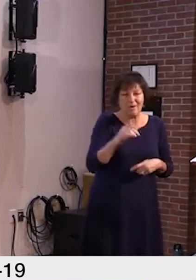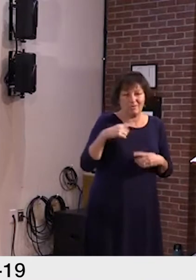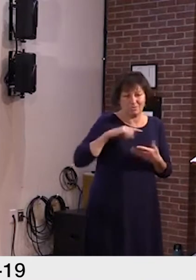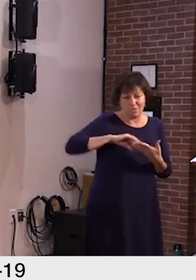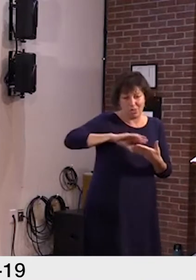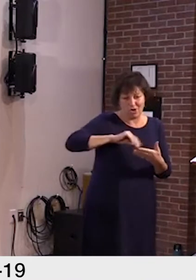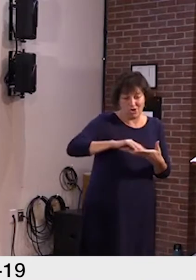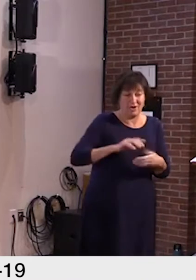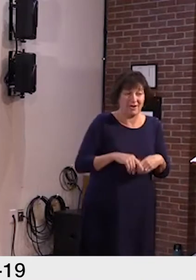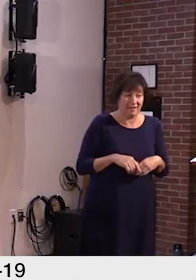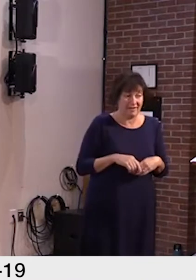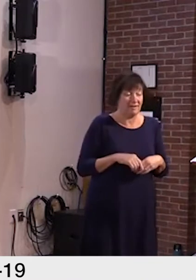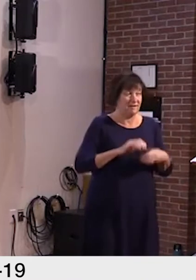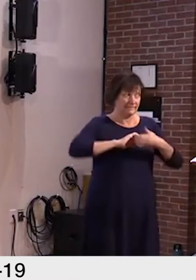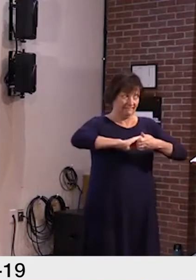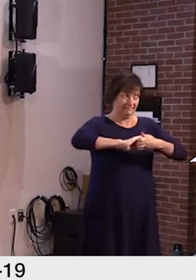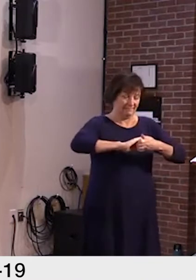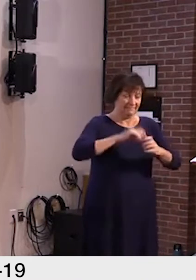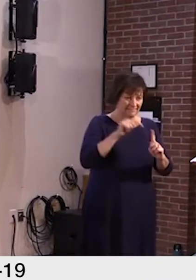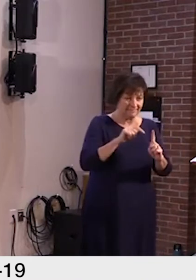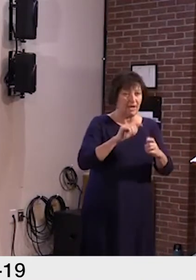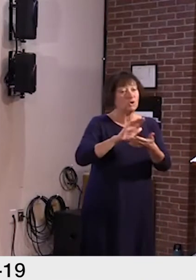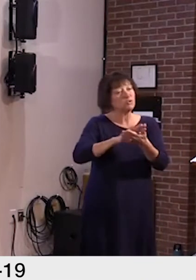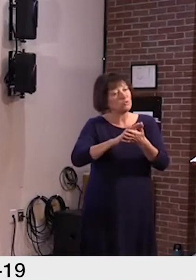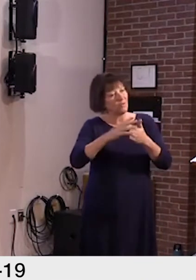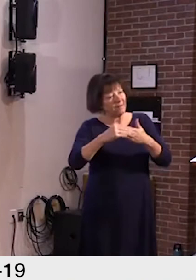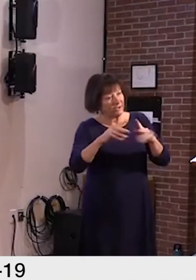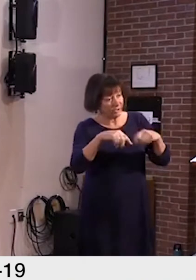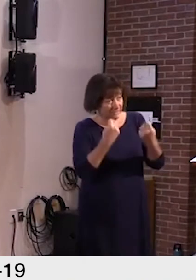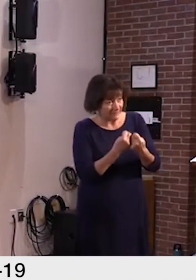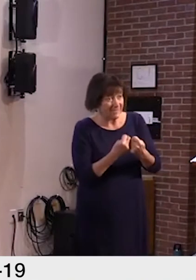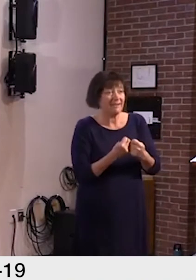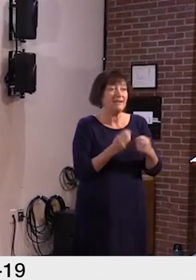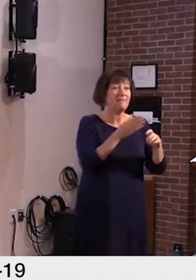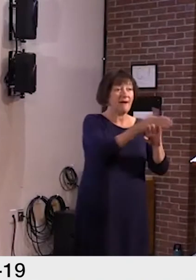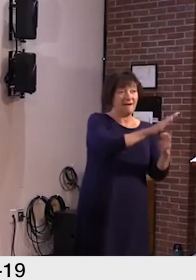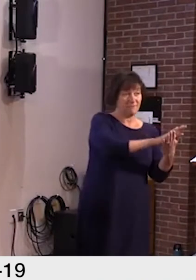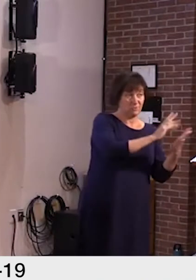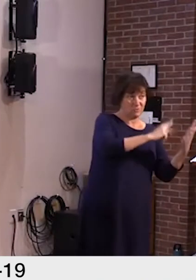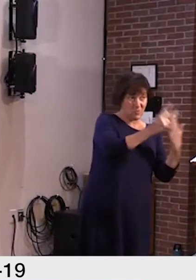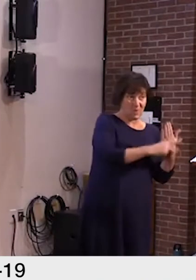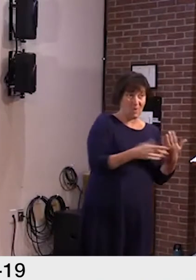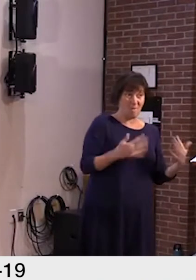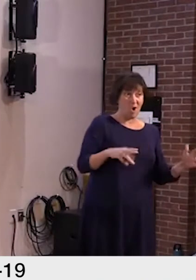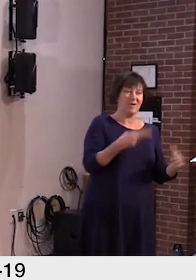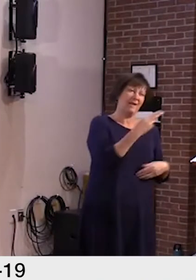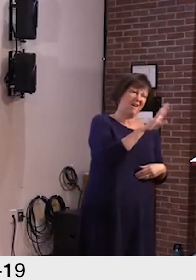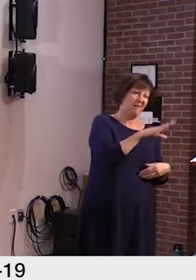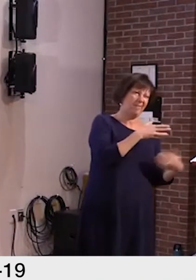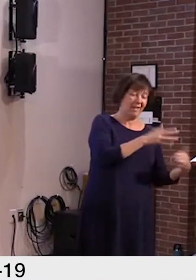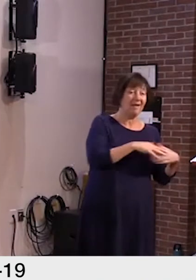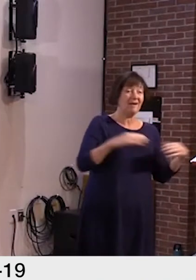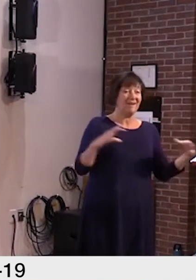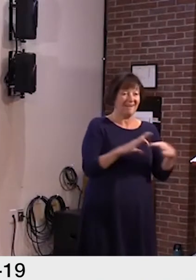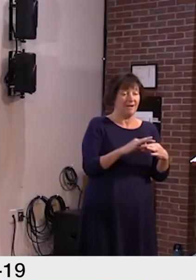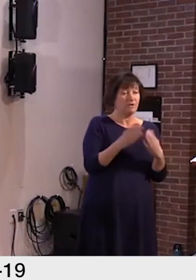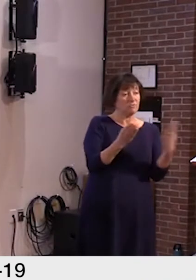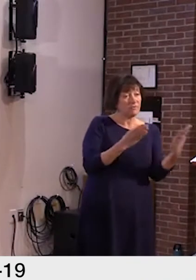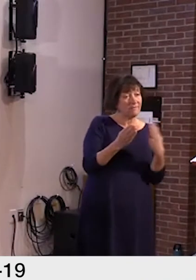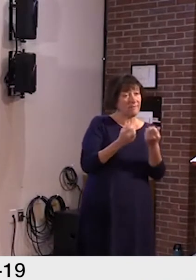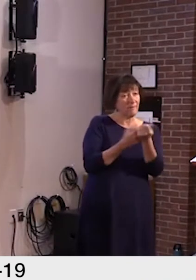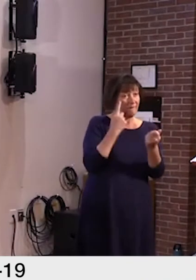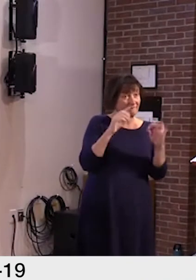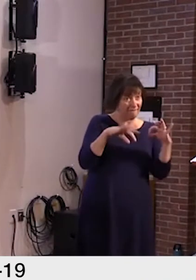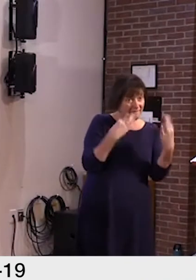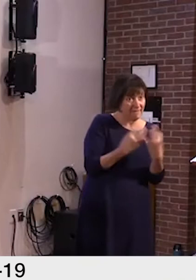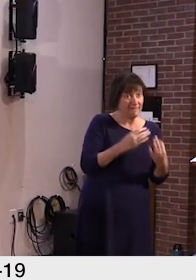that where there is close collaboration between the school leadership teams and the after-school program or hub provider, the services and support for